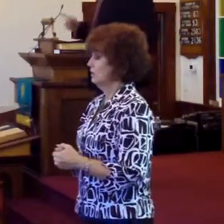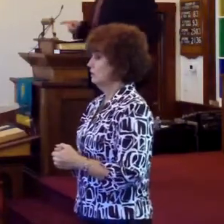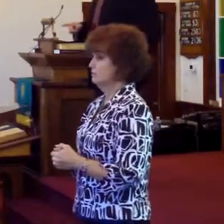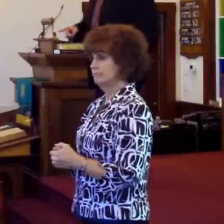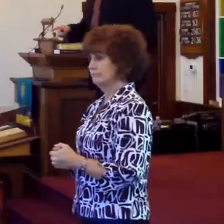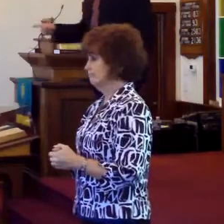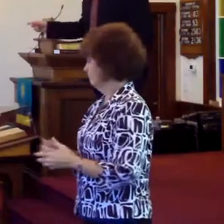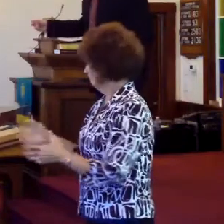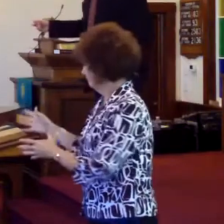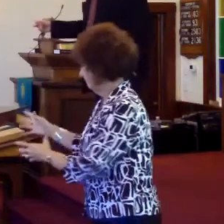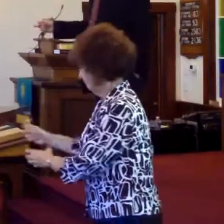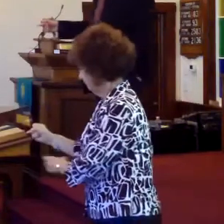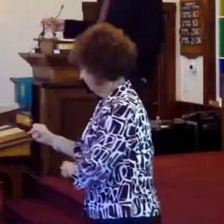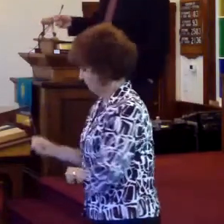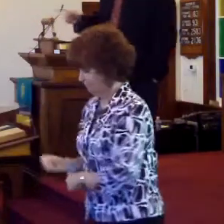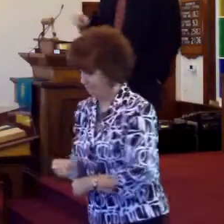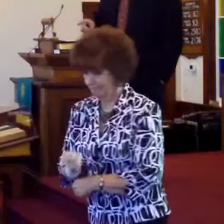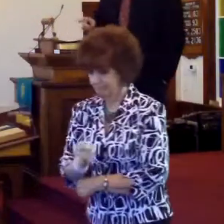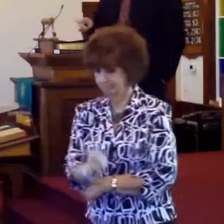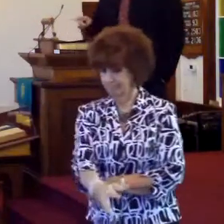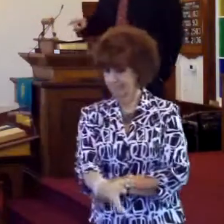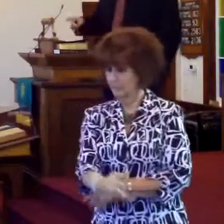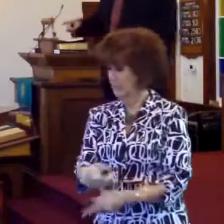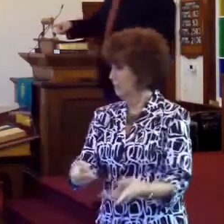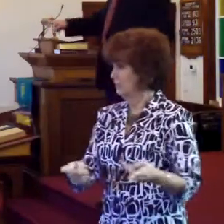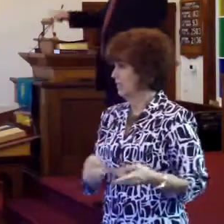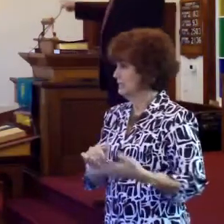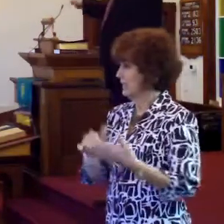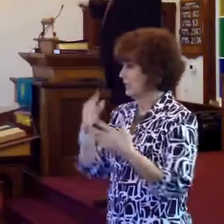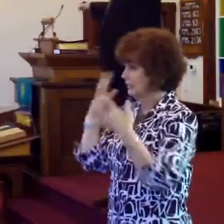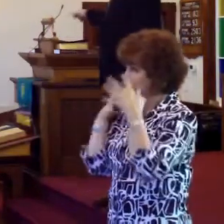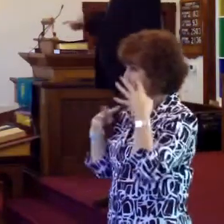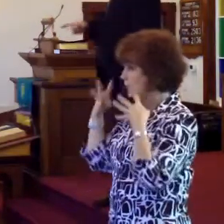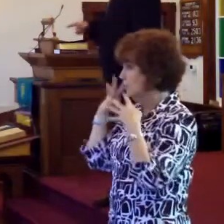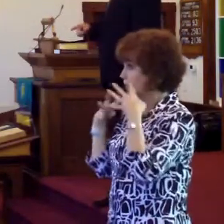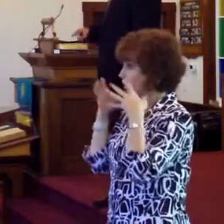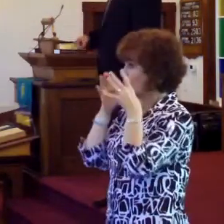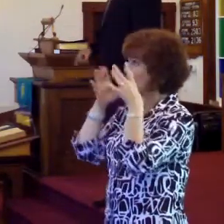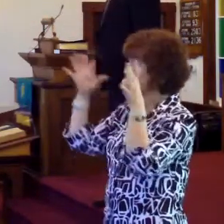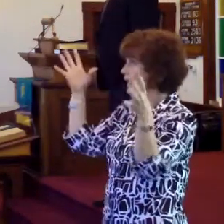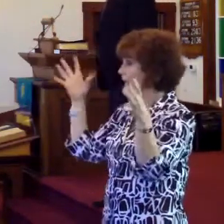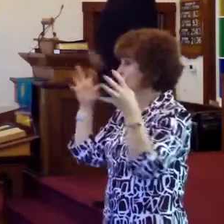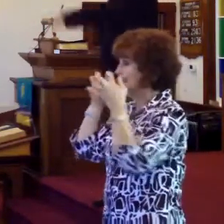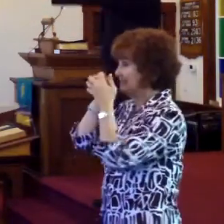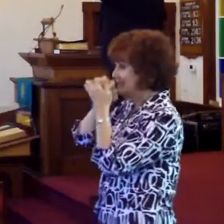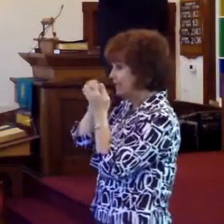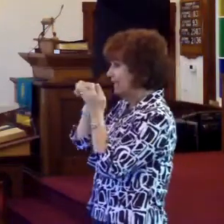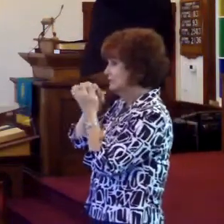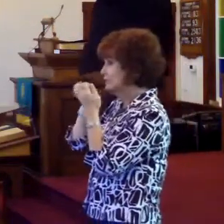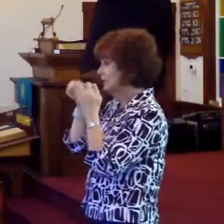He says, take them away, where they'll be wailing and mashing of teeth forever and forever. Can you imagine being in that line?